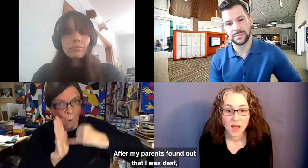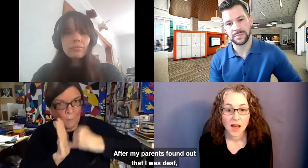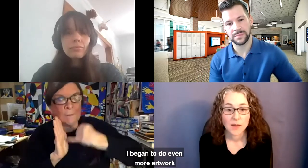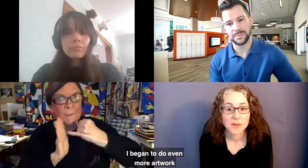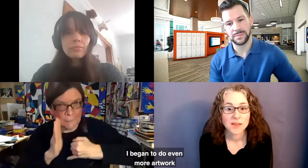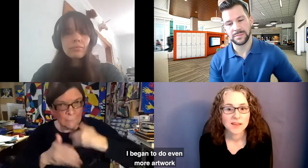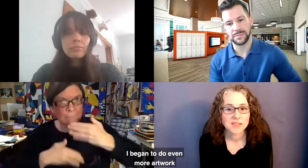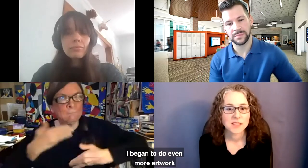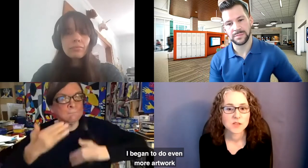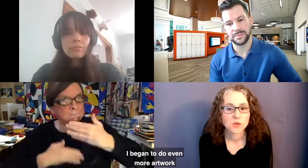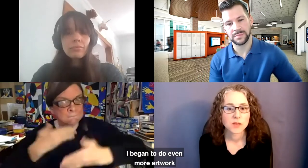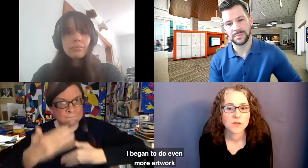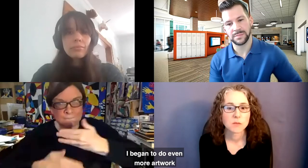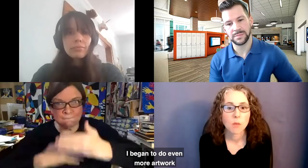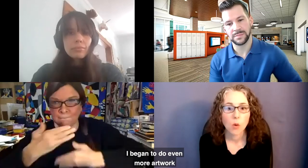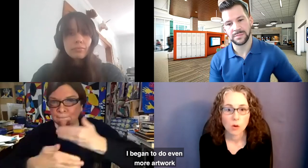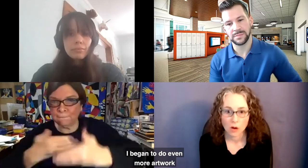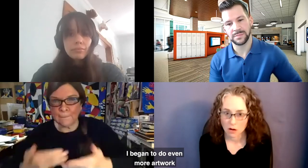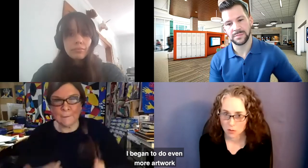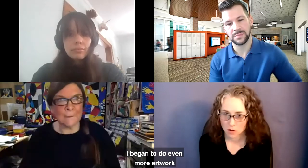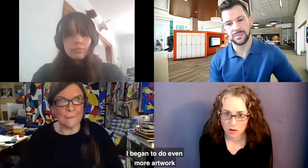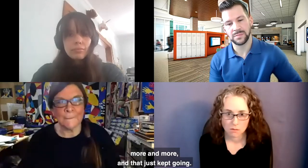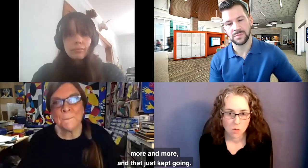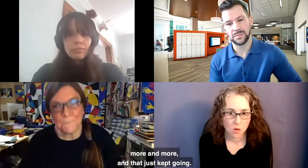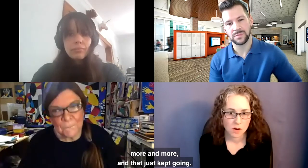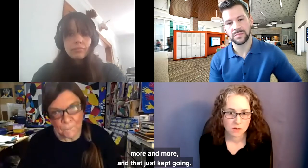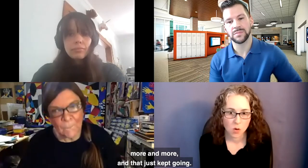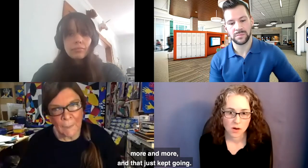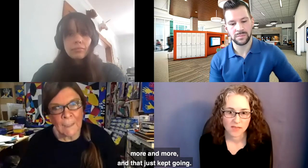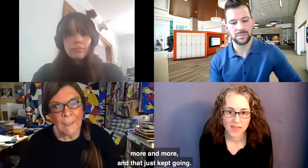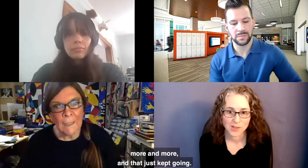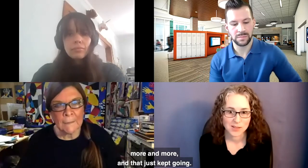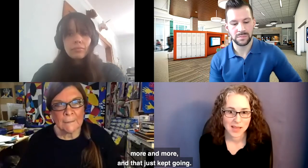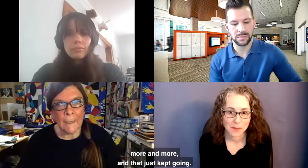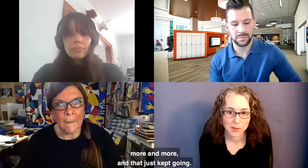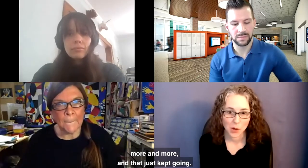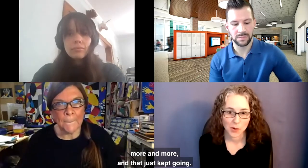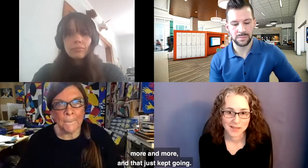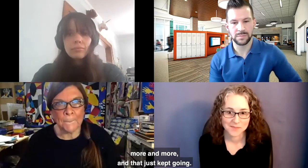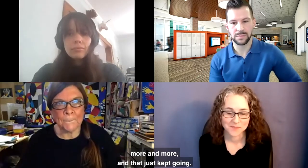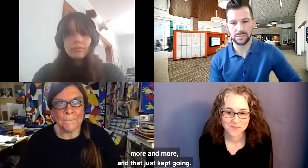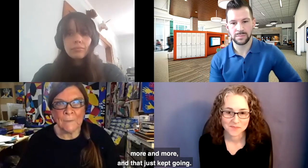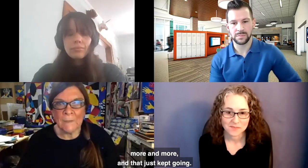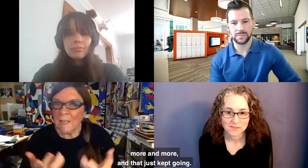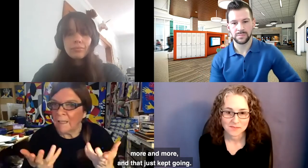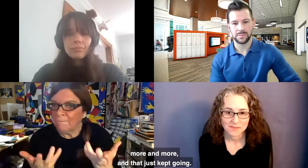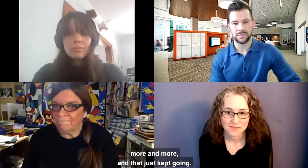I began to do even more artwork, more and more, and that just kept going.